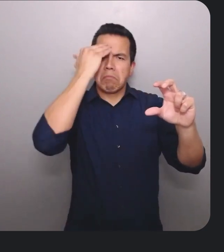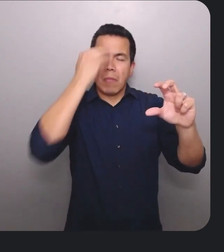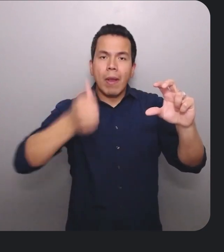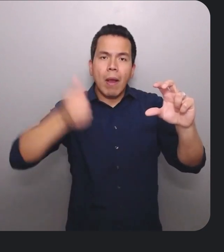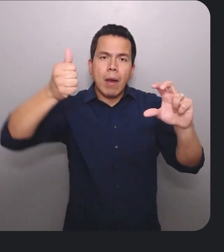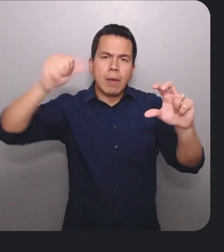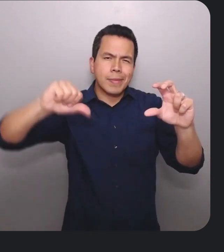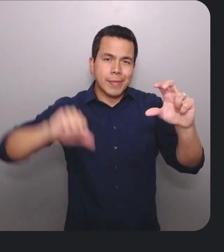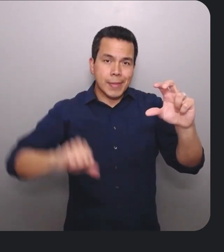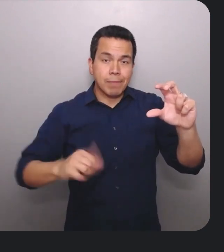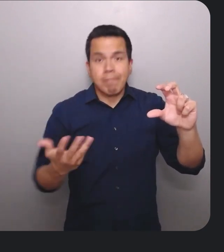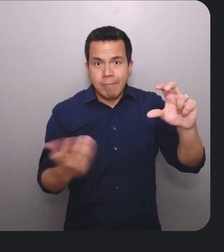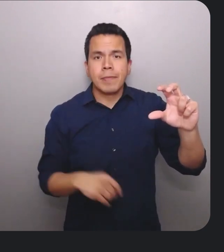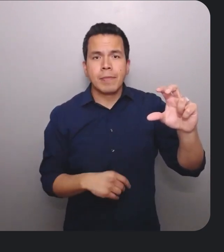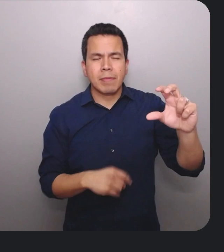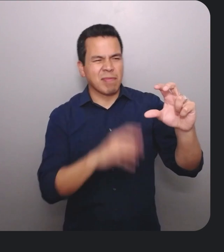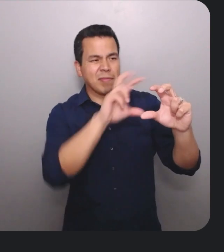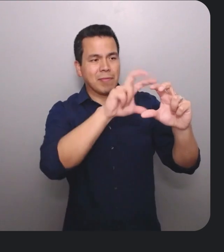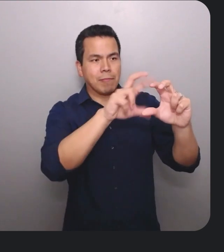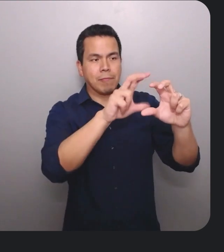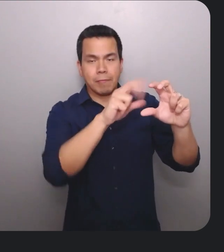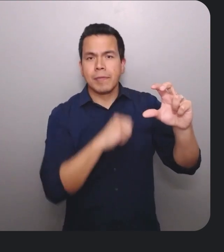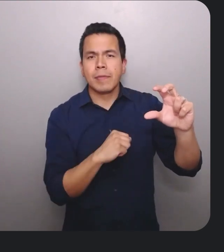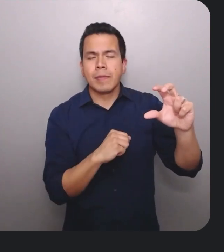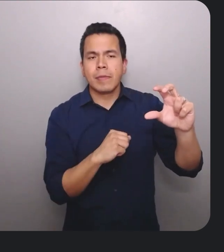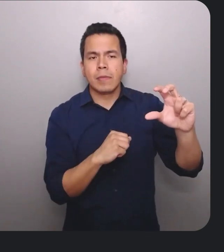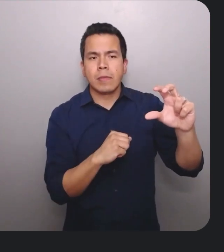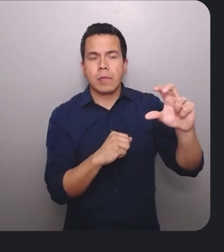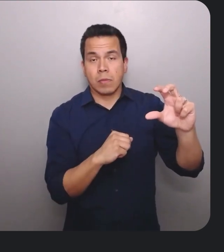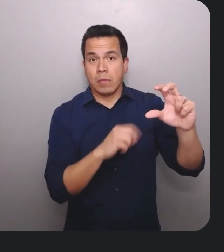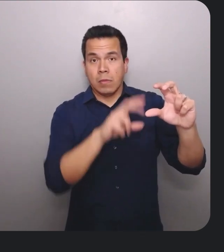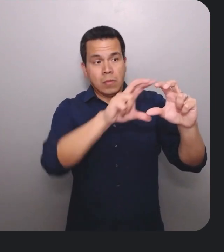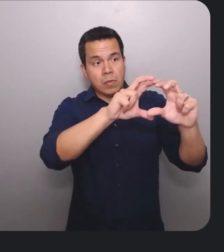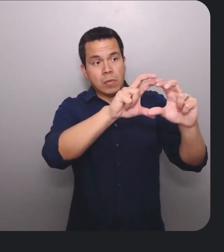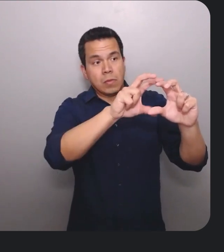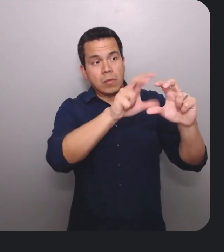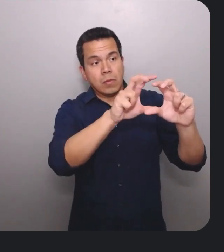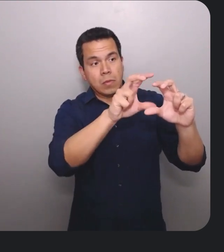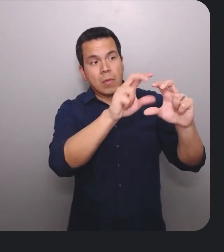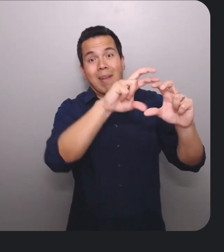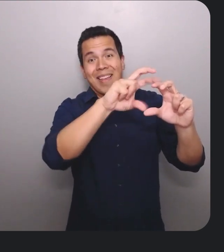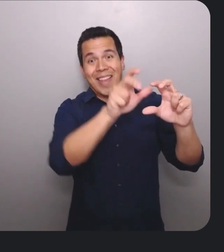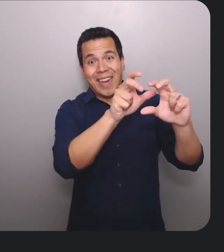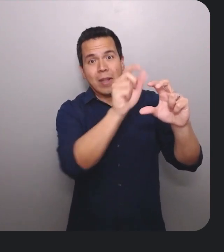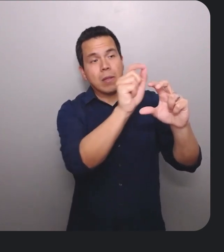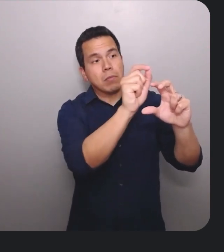desired state, in our case the desired temperature, while the dial track highlights the distance to the current set